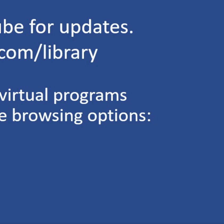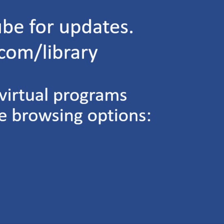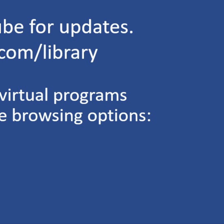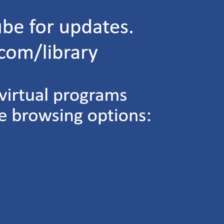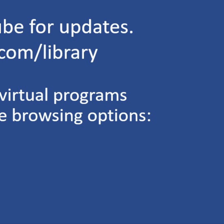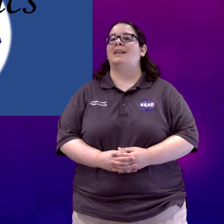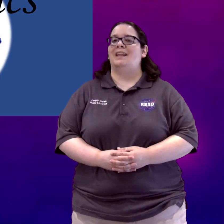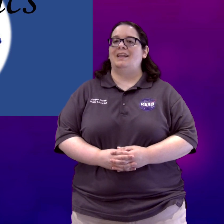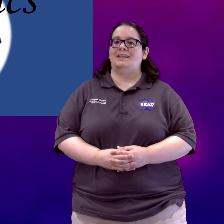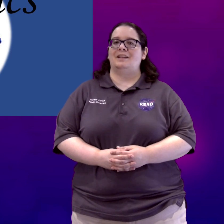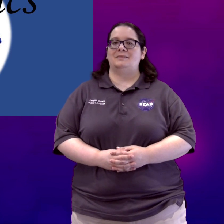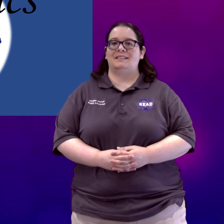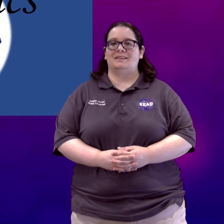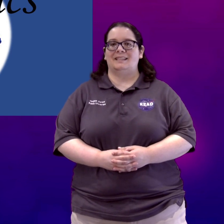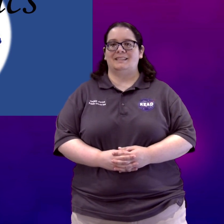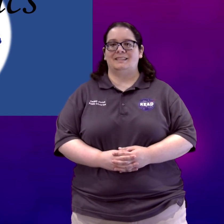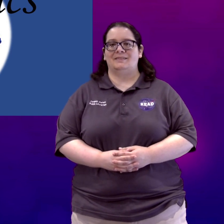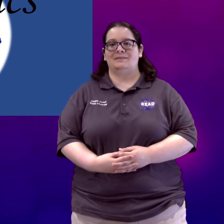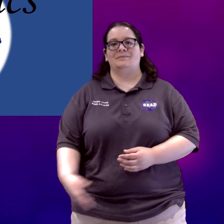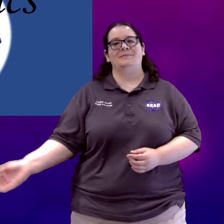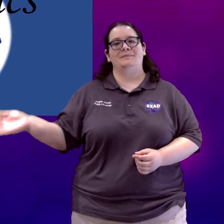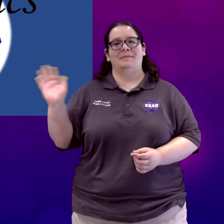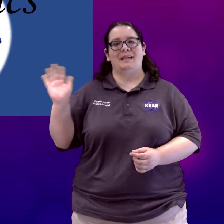newsletter. And I hope to see you guys again soon. Bye-bye!